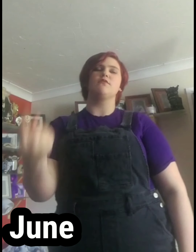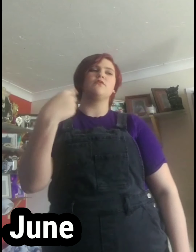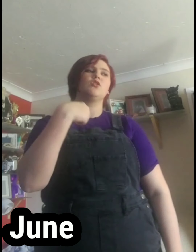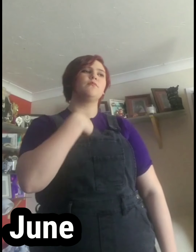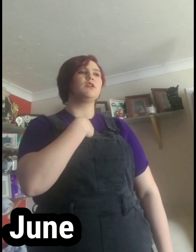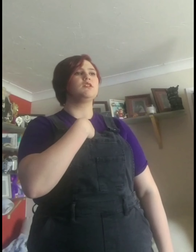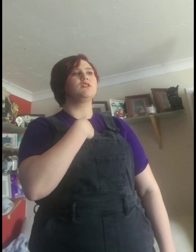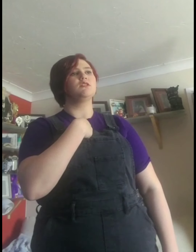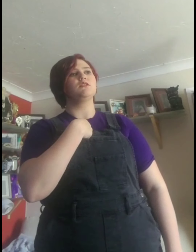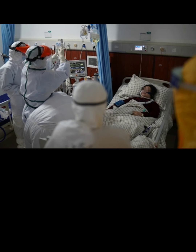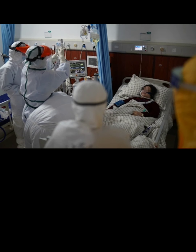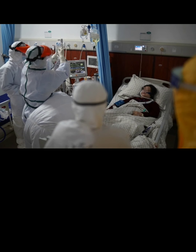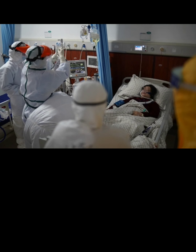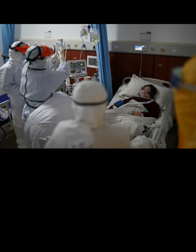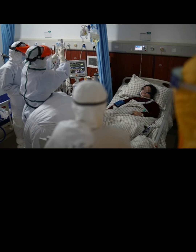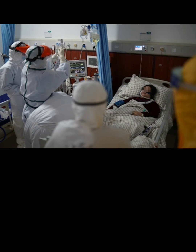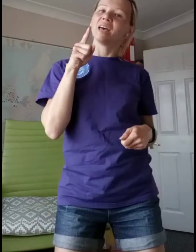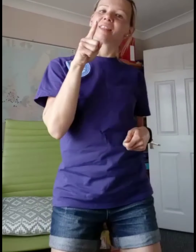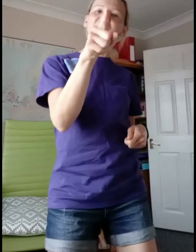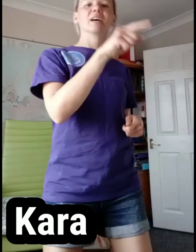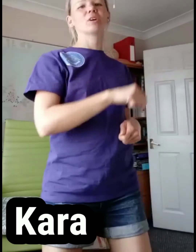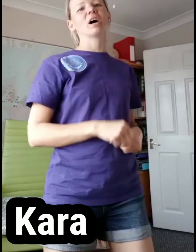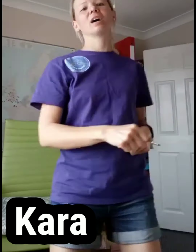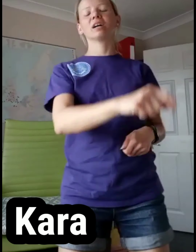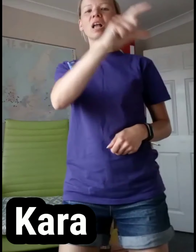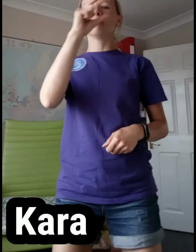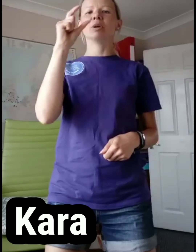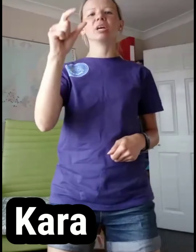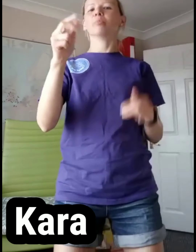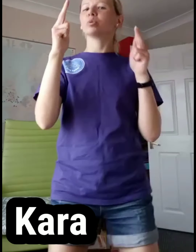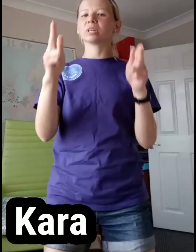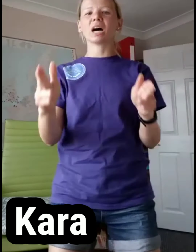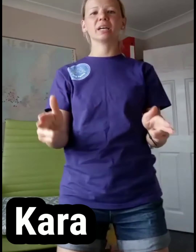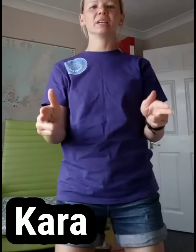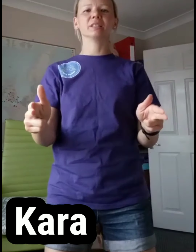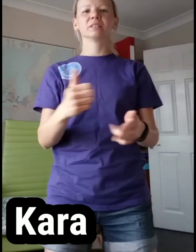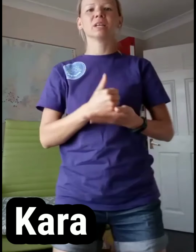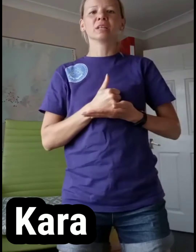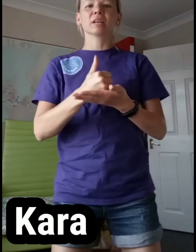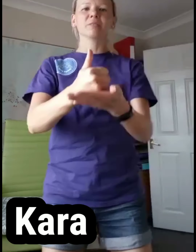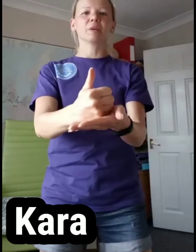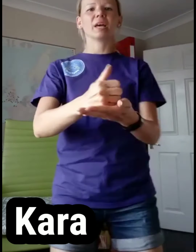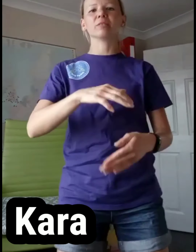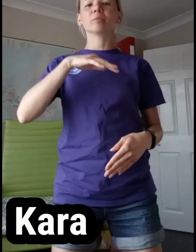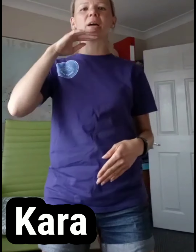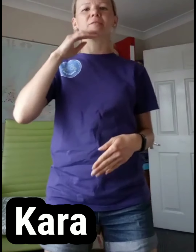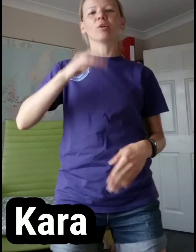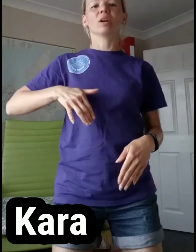for me There are people lying, if you cared enough for the